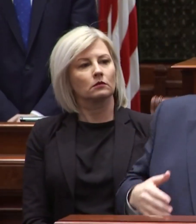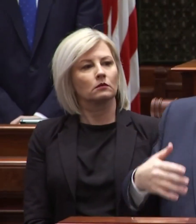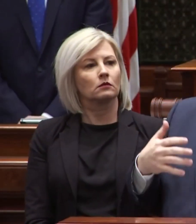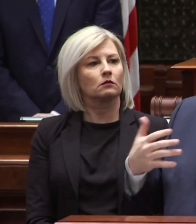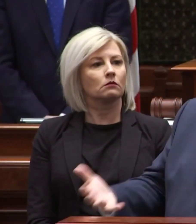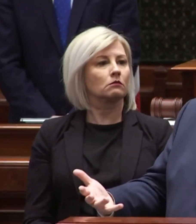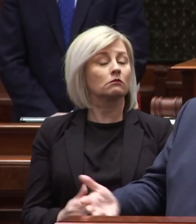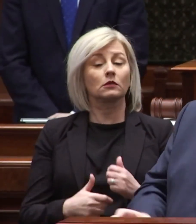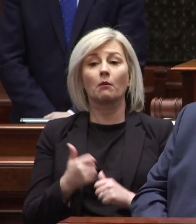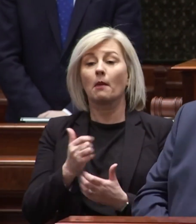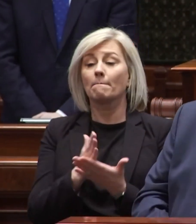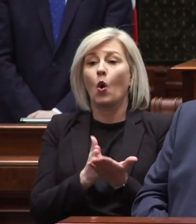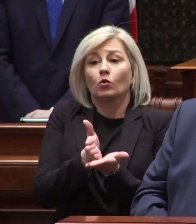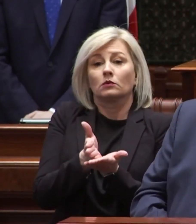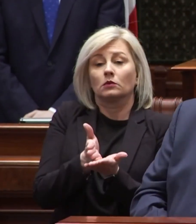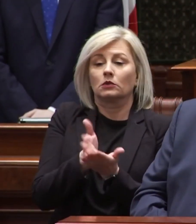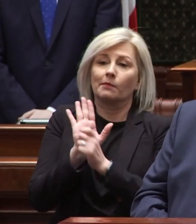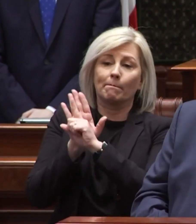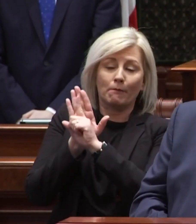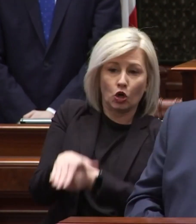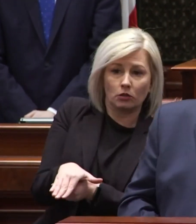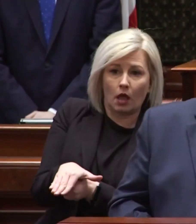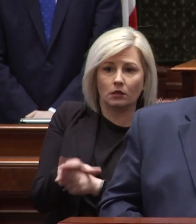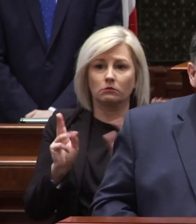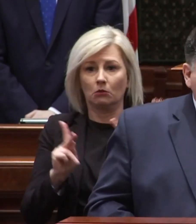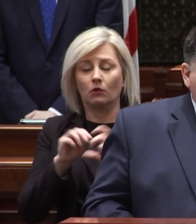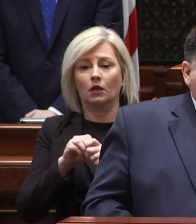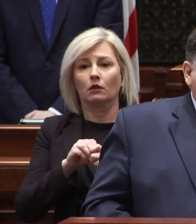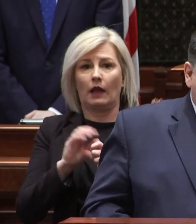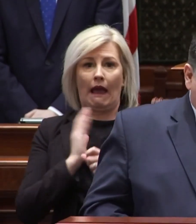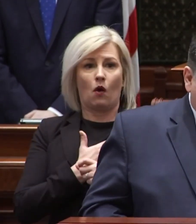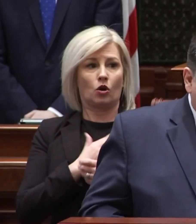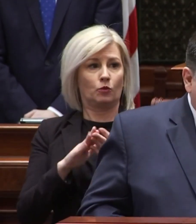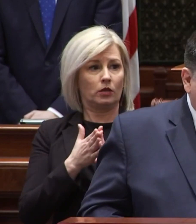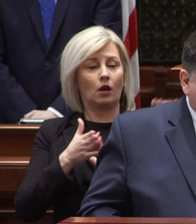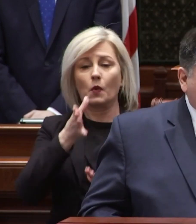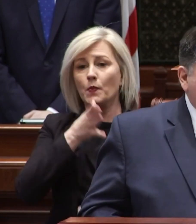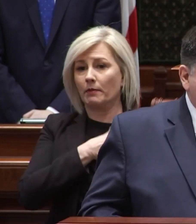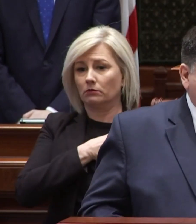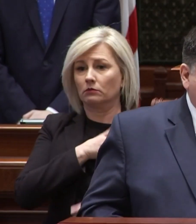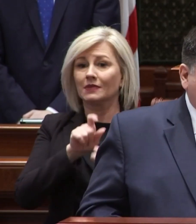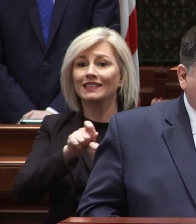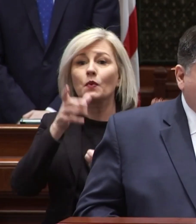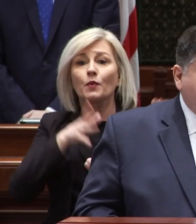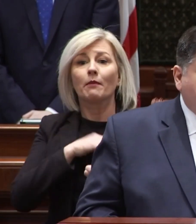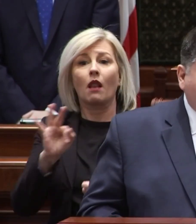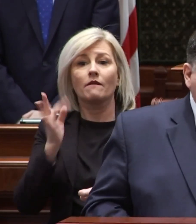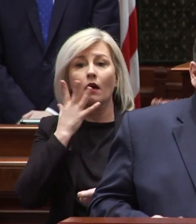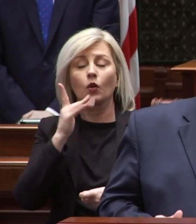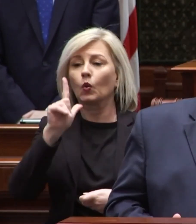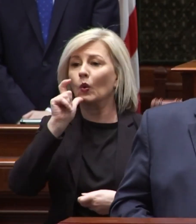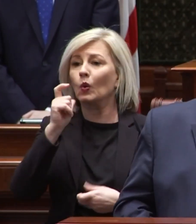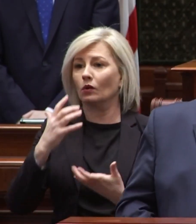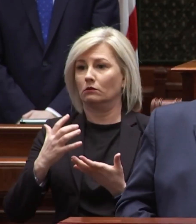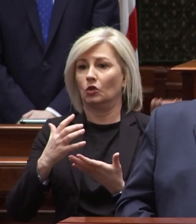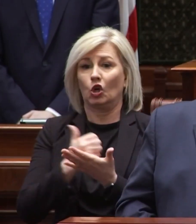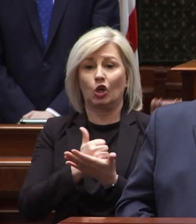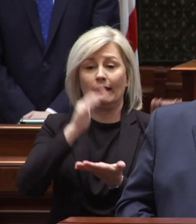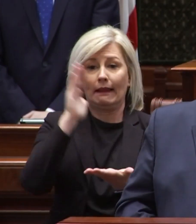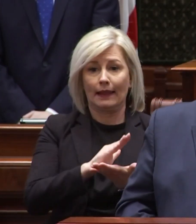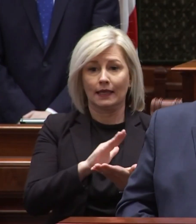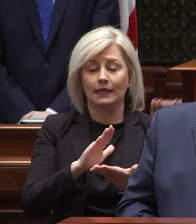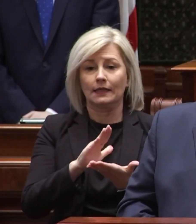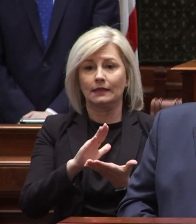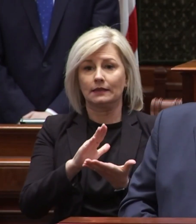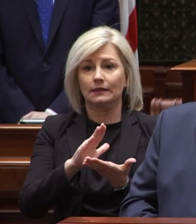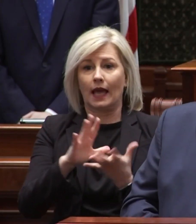some of the most marginalized people in our society are women especially women of color who earn the least and take